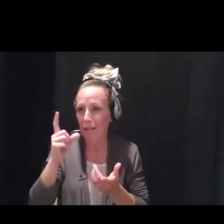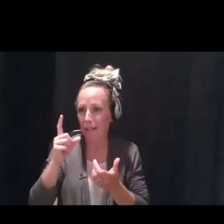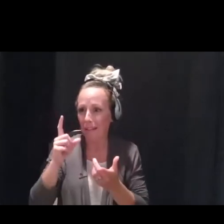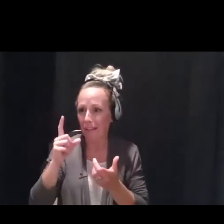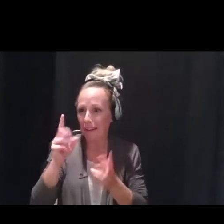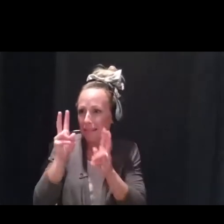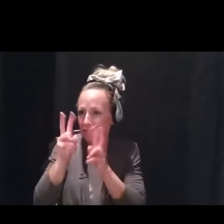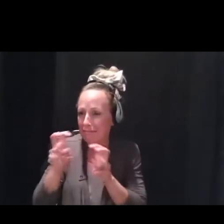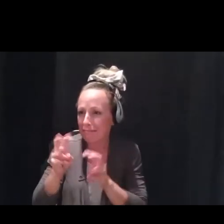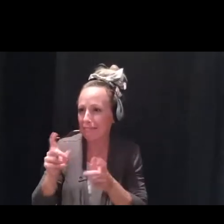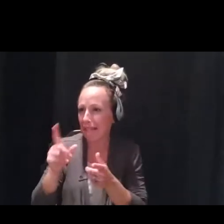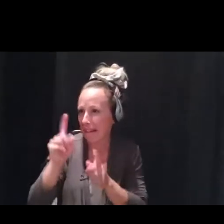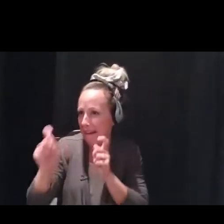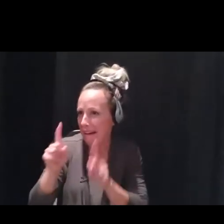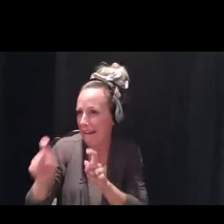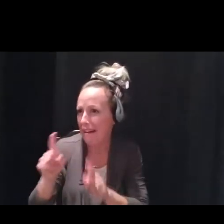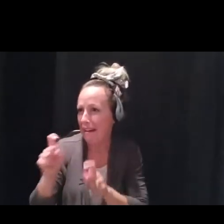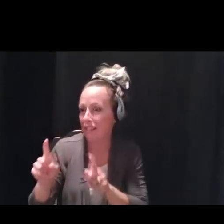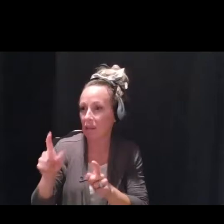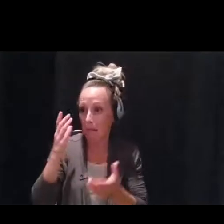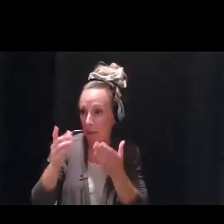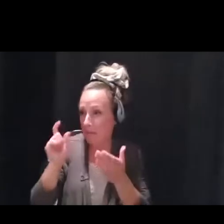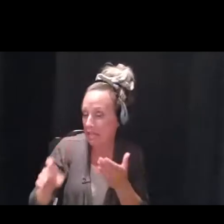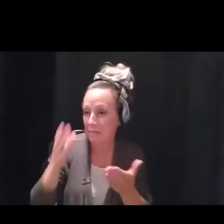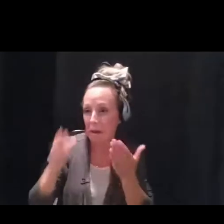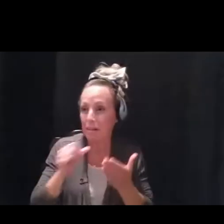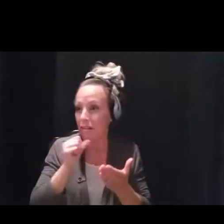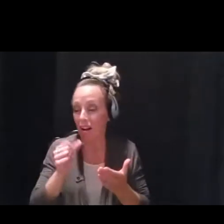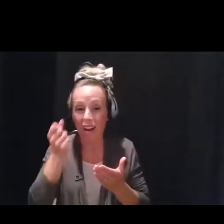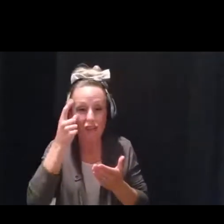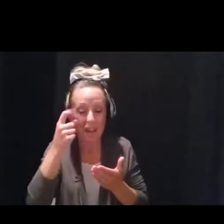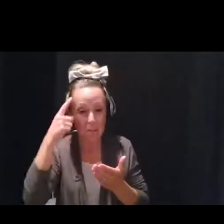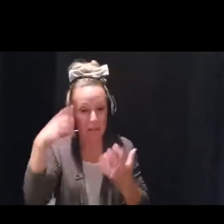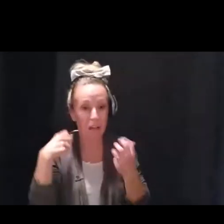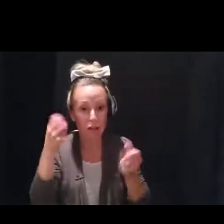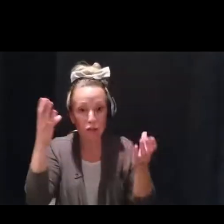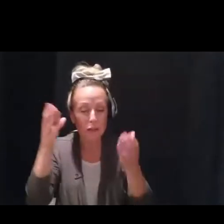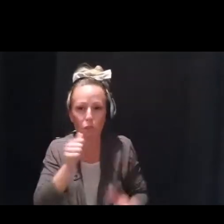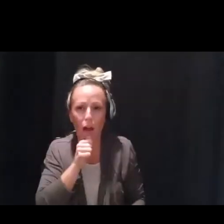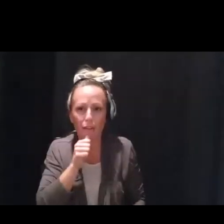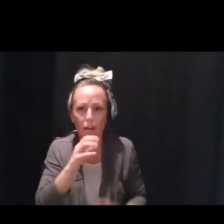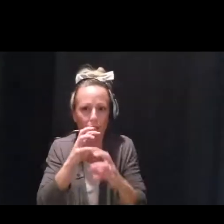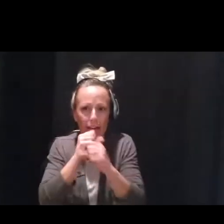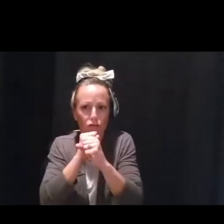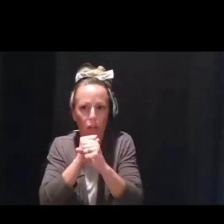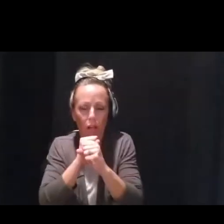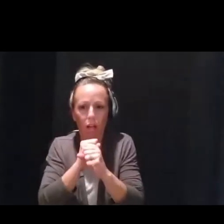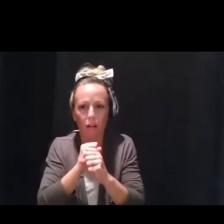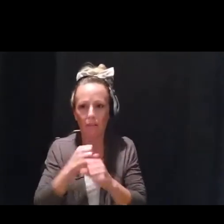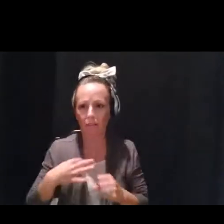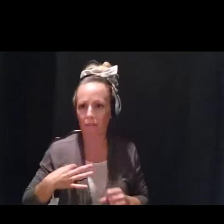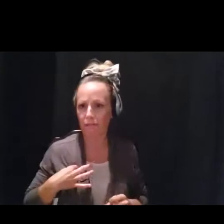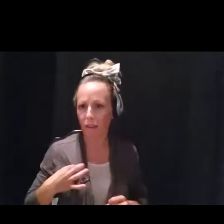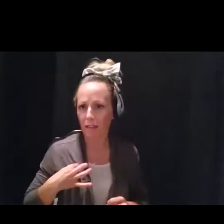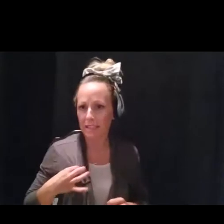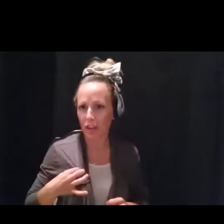you need it. Mental health services are private, they're confidential, and they're voluntary. So